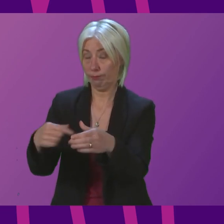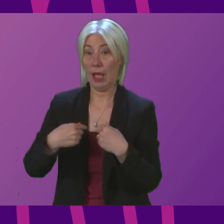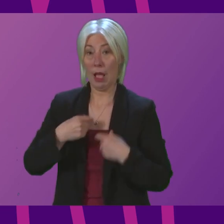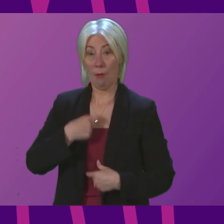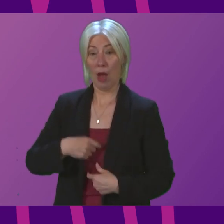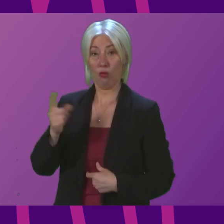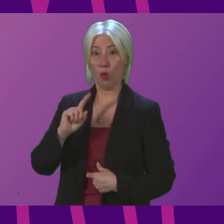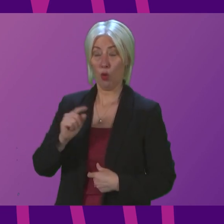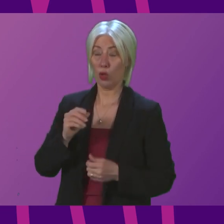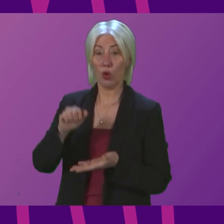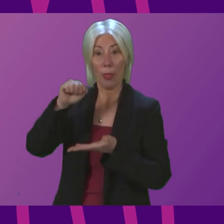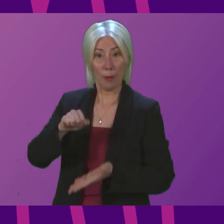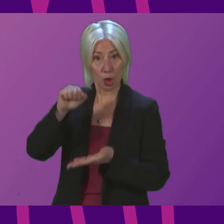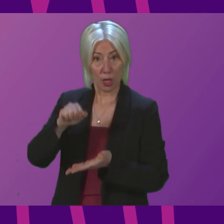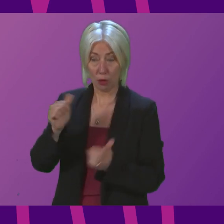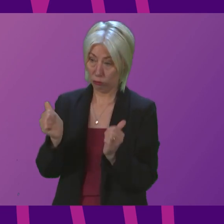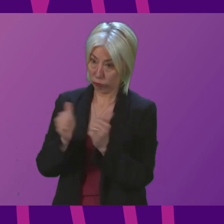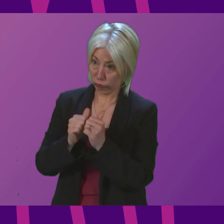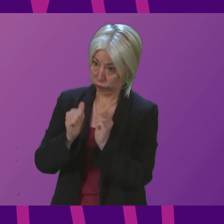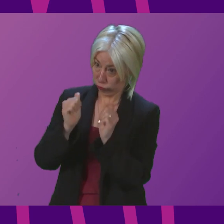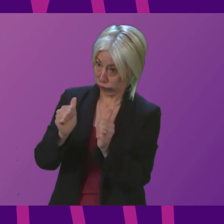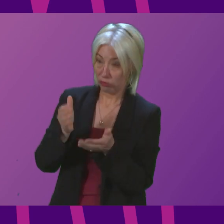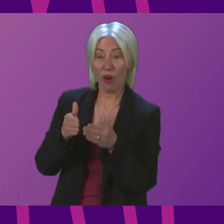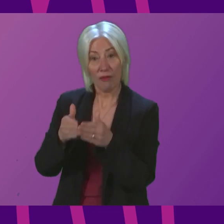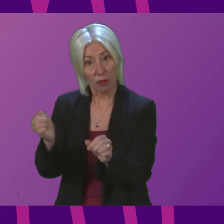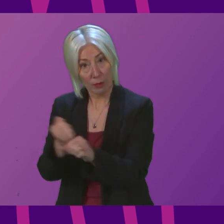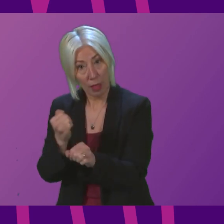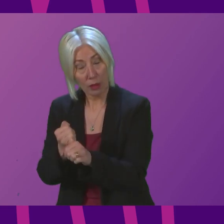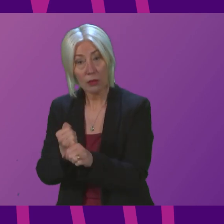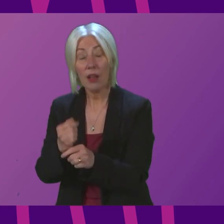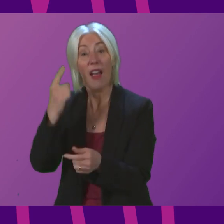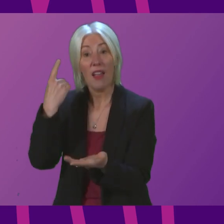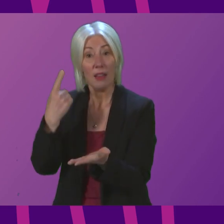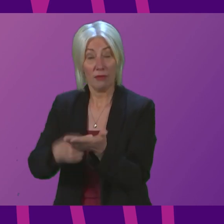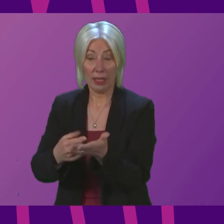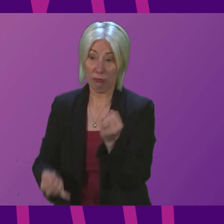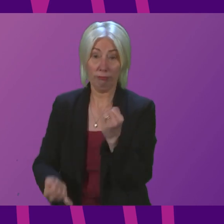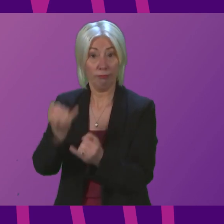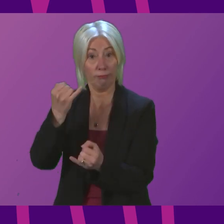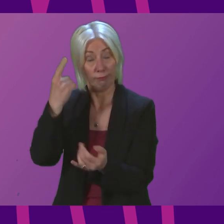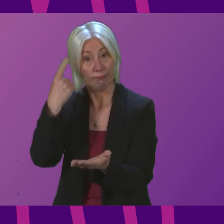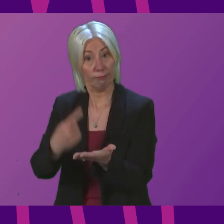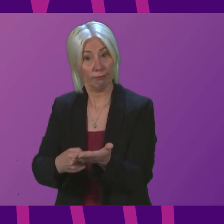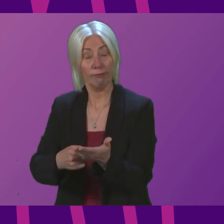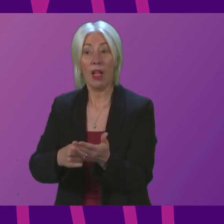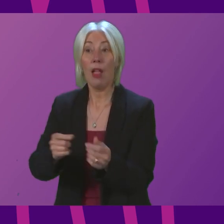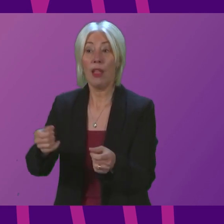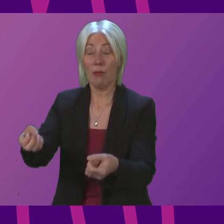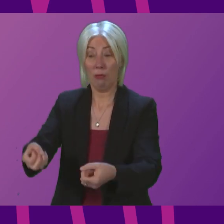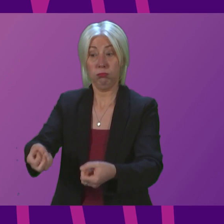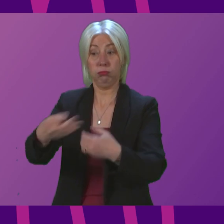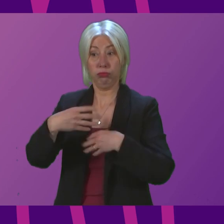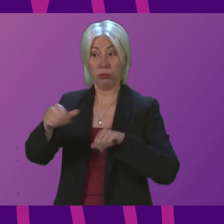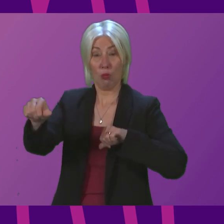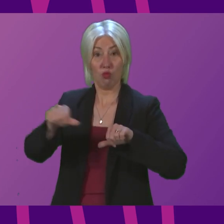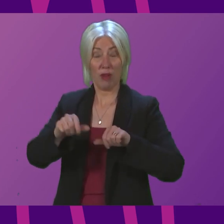to provide the necessary budget for building the ferries. After the final decision was taken, officials briefed me about the contract